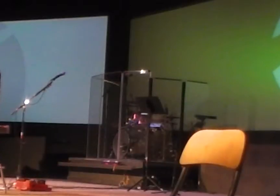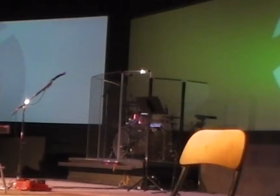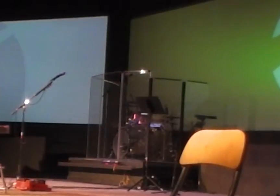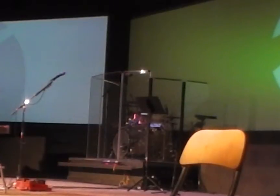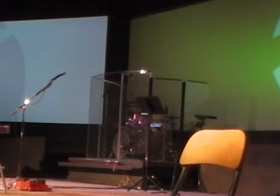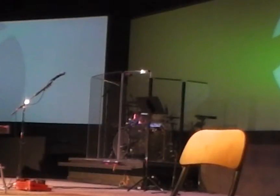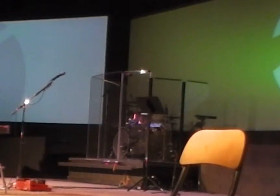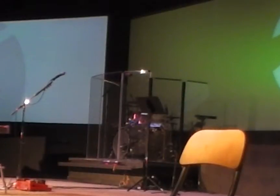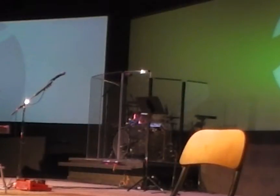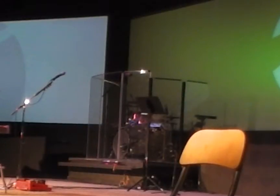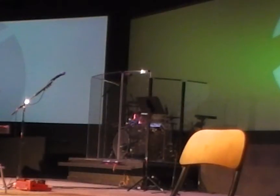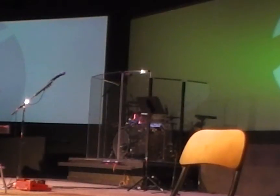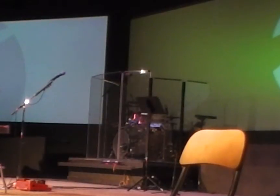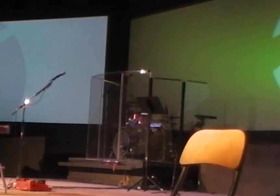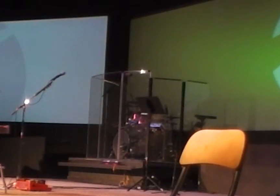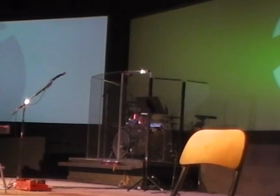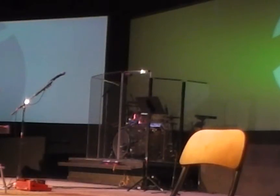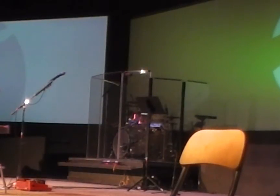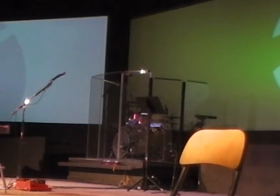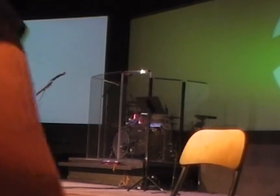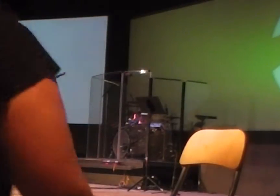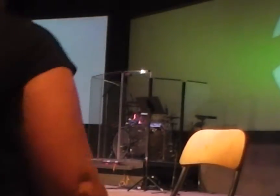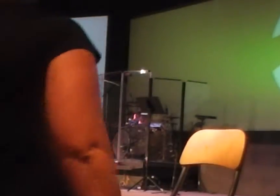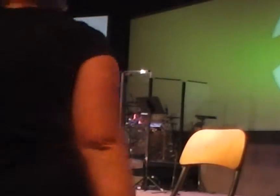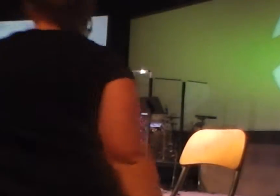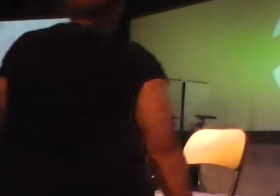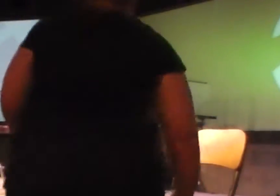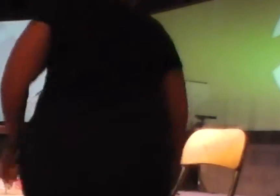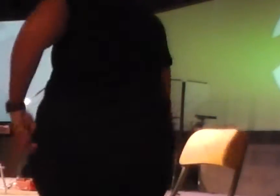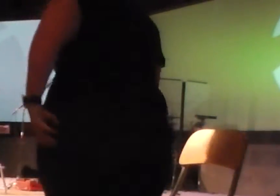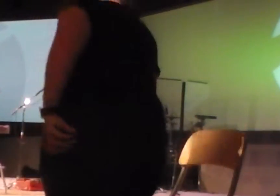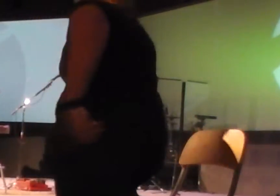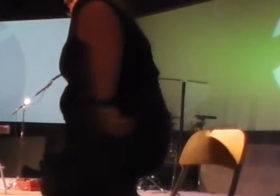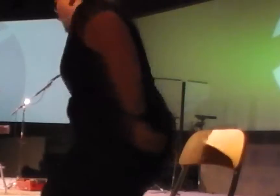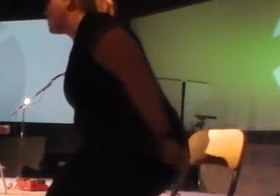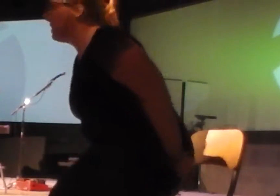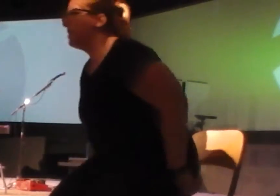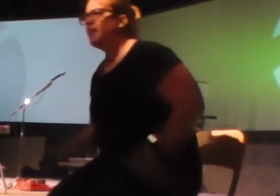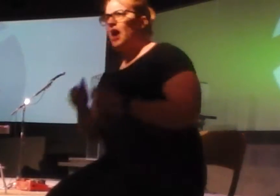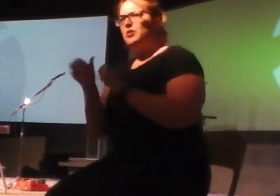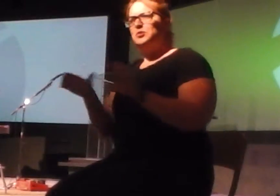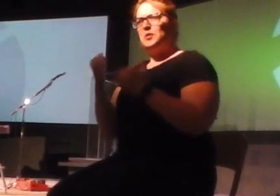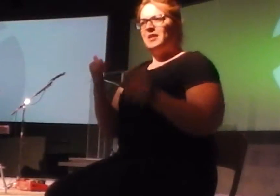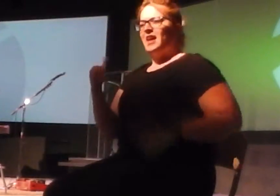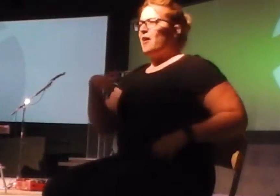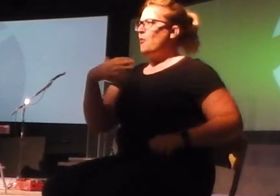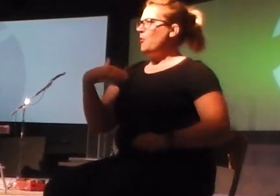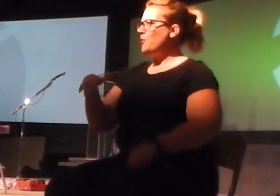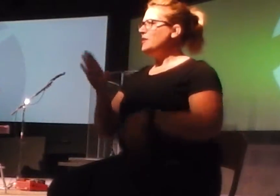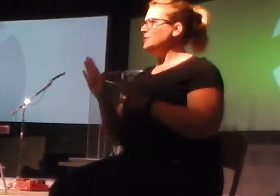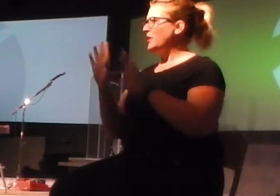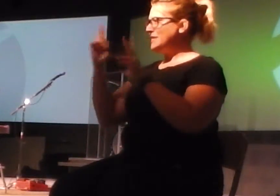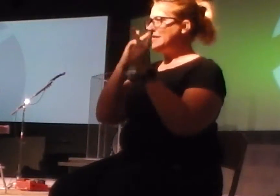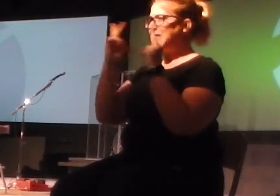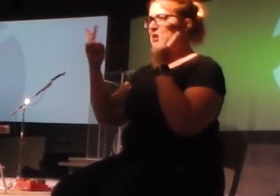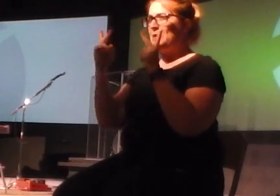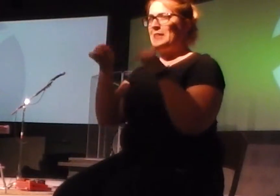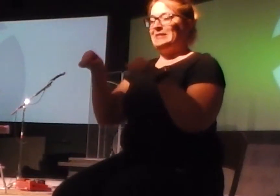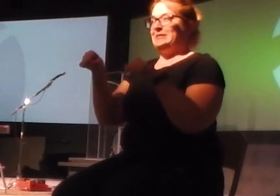Amen. How are you guys today? Good. It's great to see all of you here on this historic weekend, really,